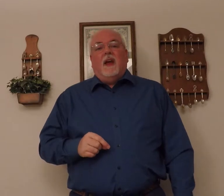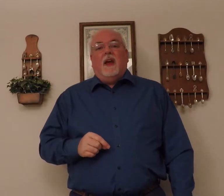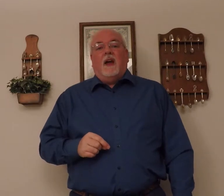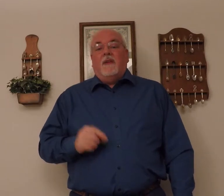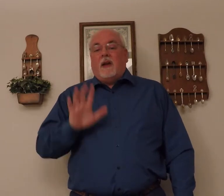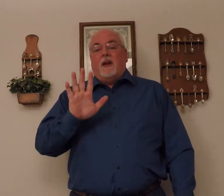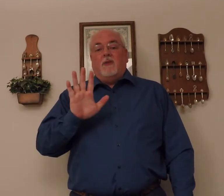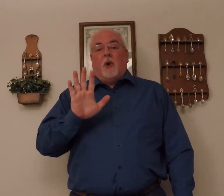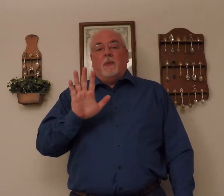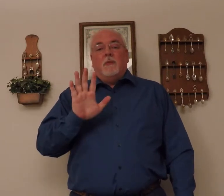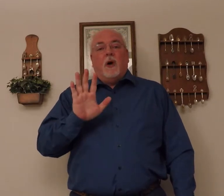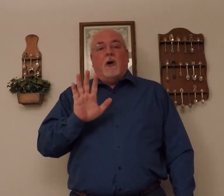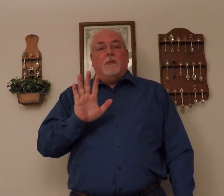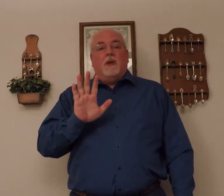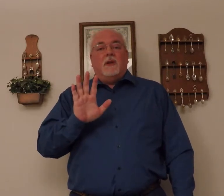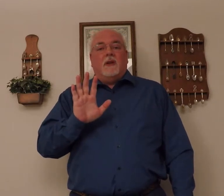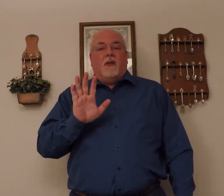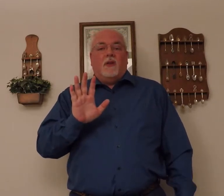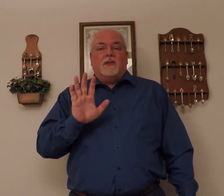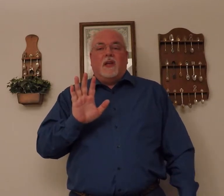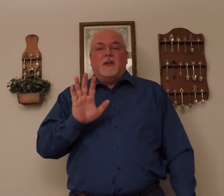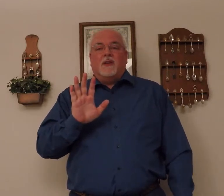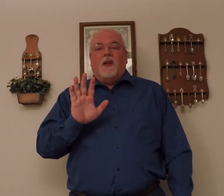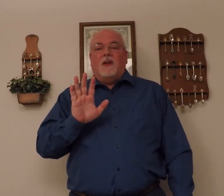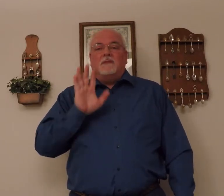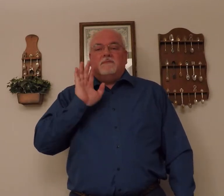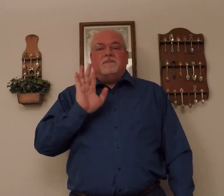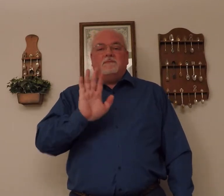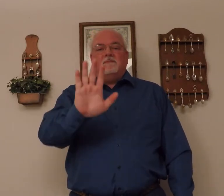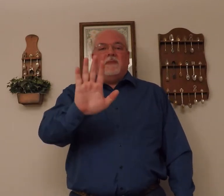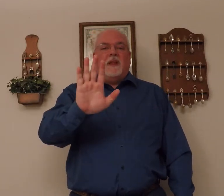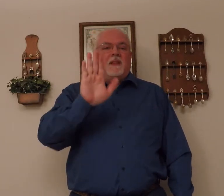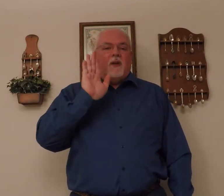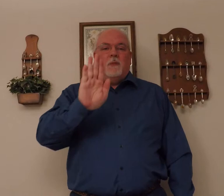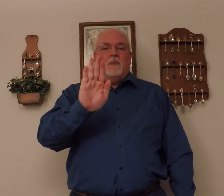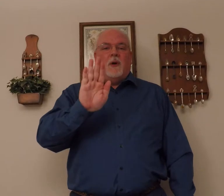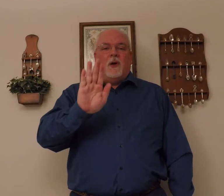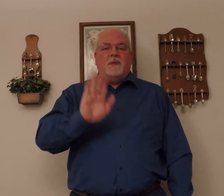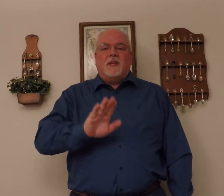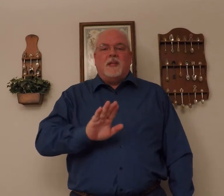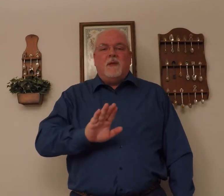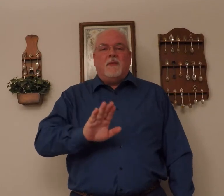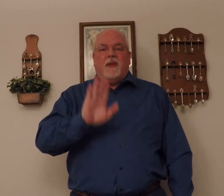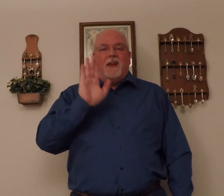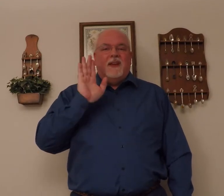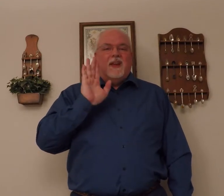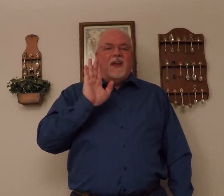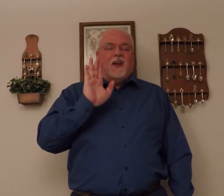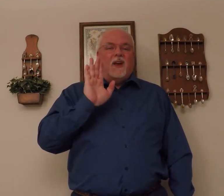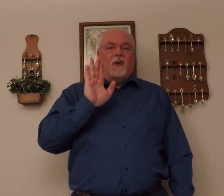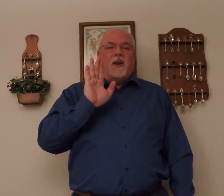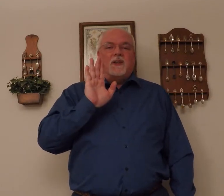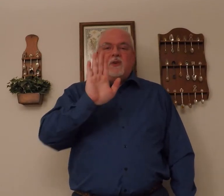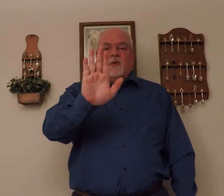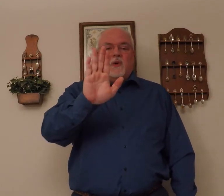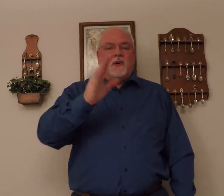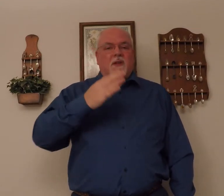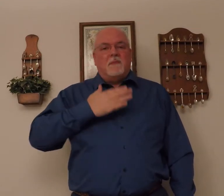If I hear an open palm. Although it's not in a song. Open palm is the same thing. Only it's yours and